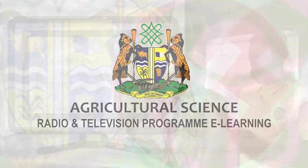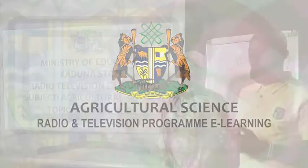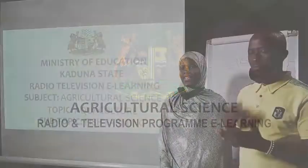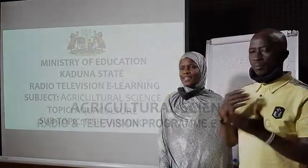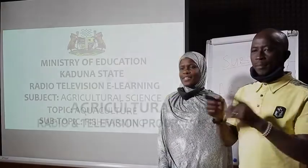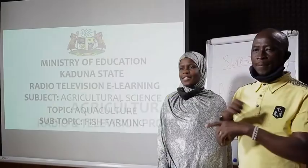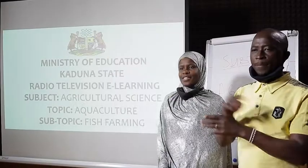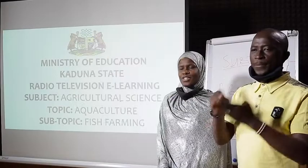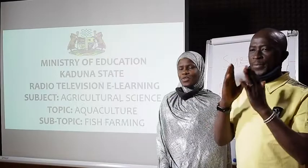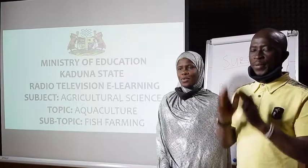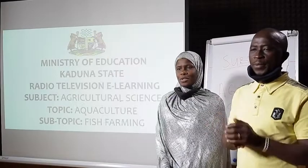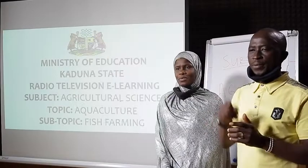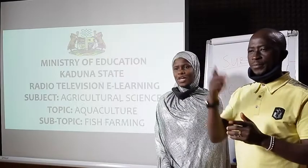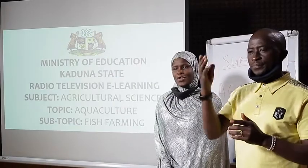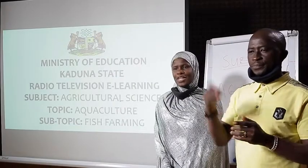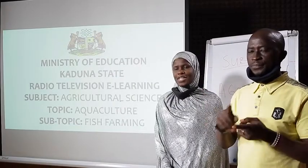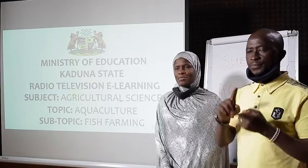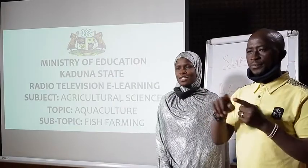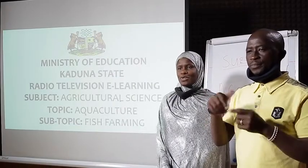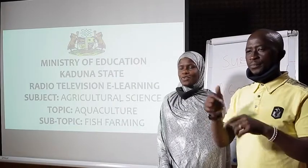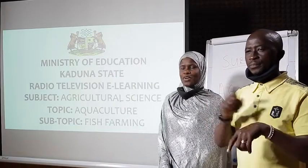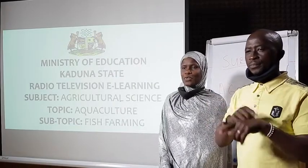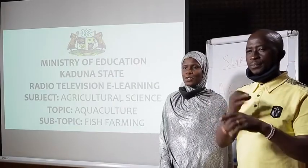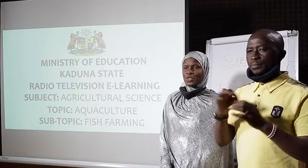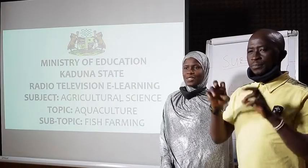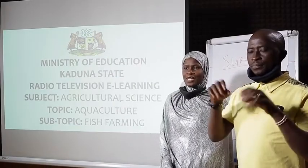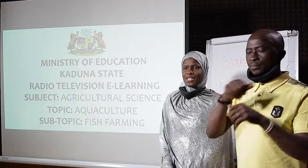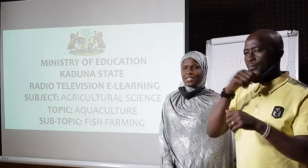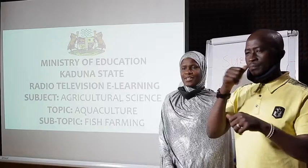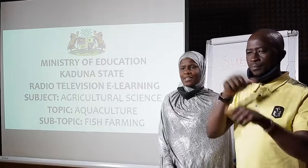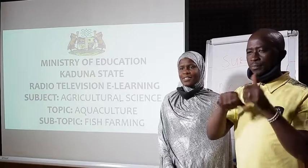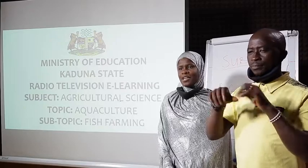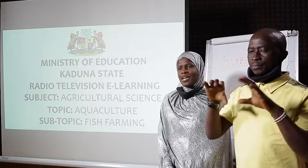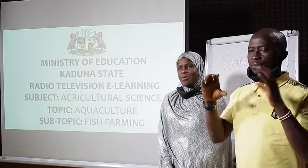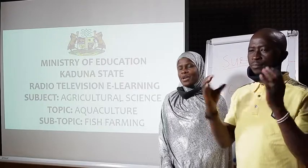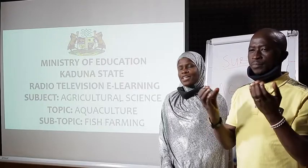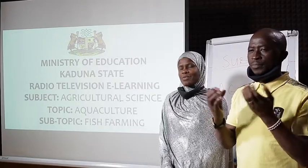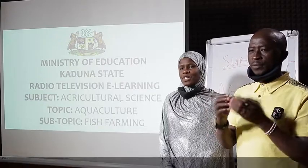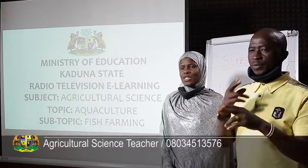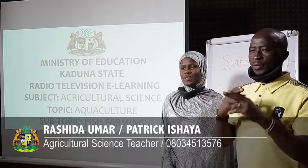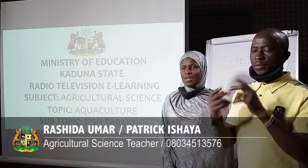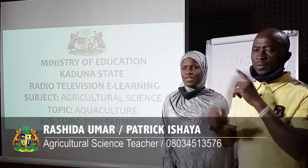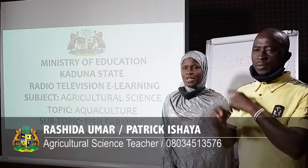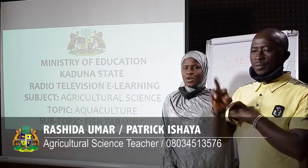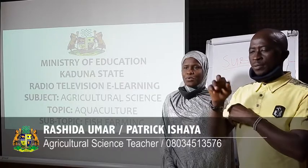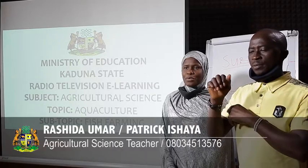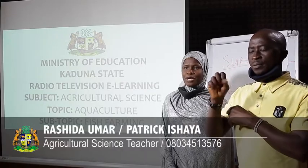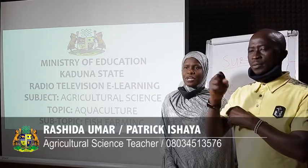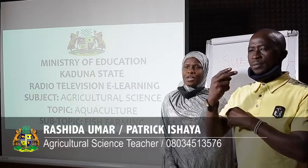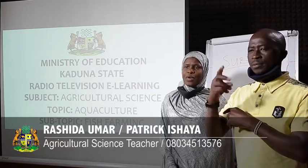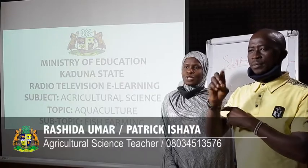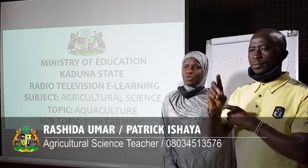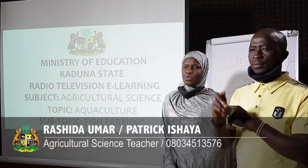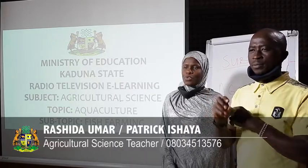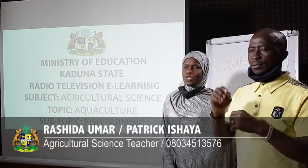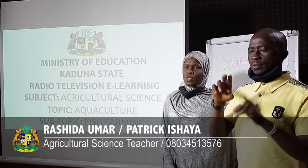Good day learners. You are welcome to another segment of Agricultural Science class. My name is Rashida Omar.